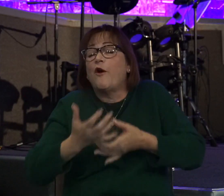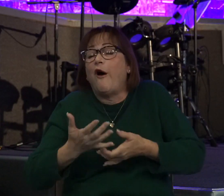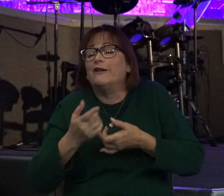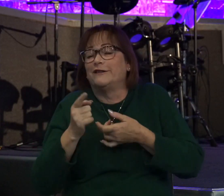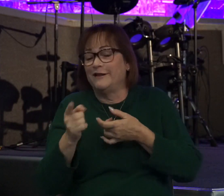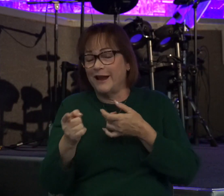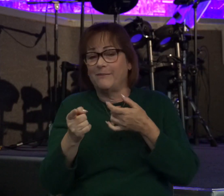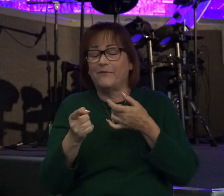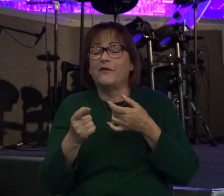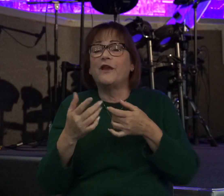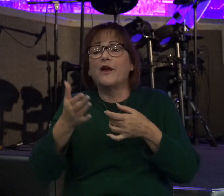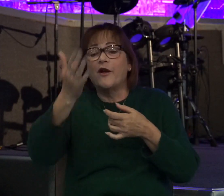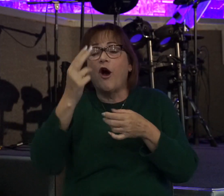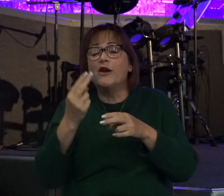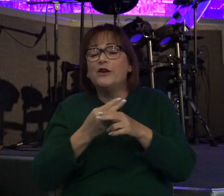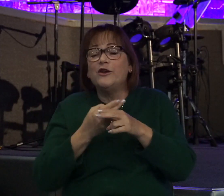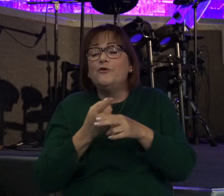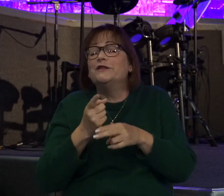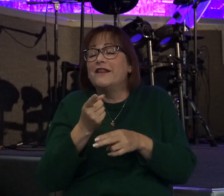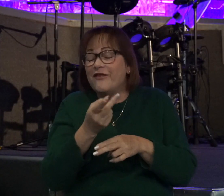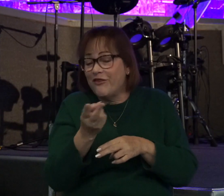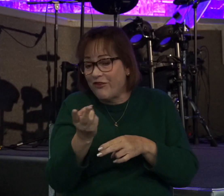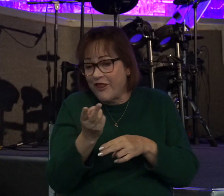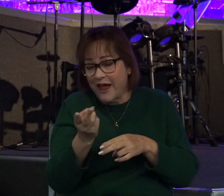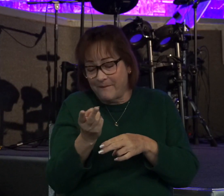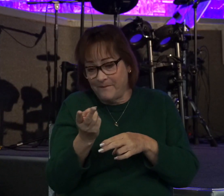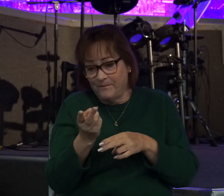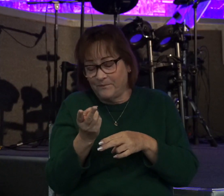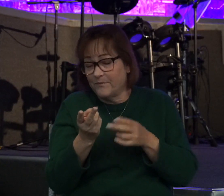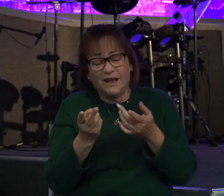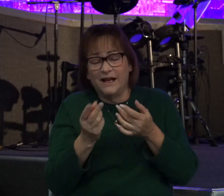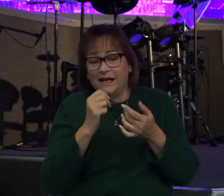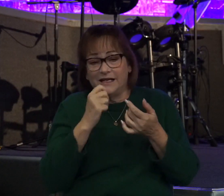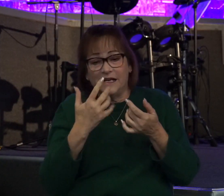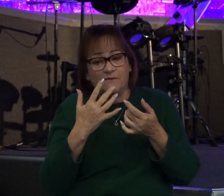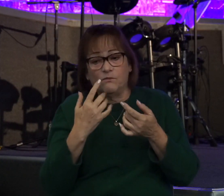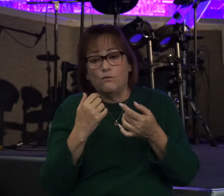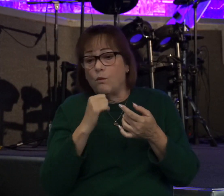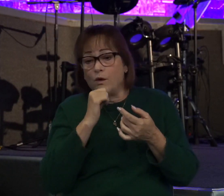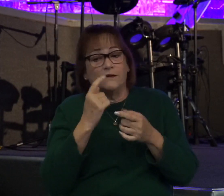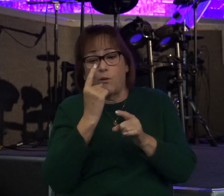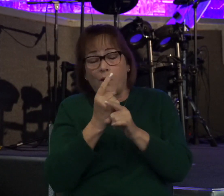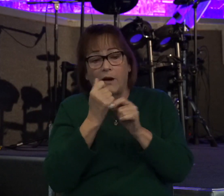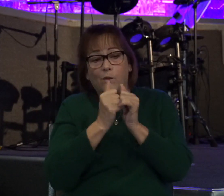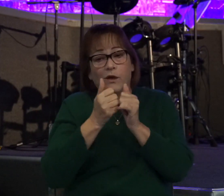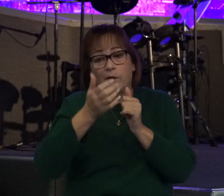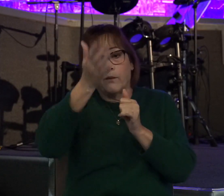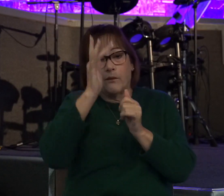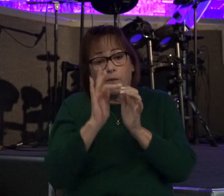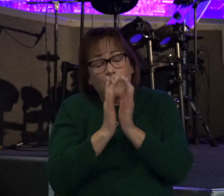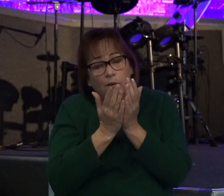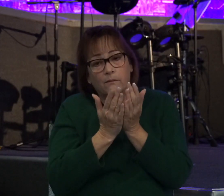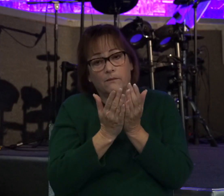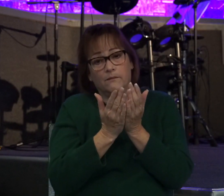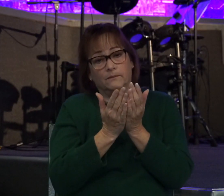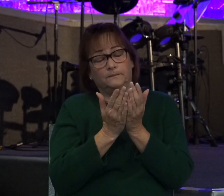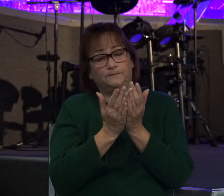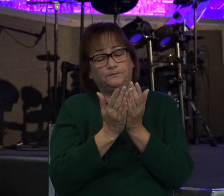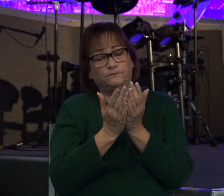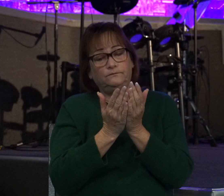David from his enemy, what they did did not line up with the word of God. The true motive was that